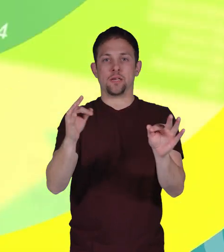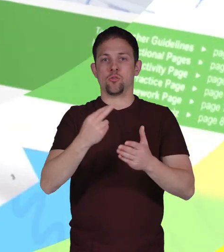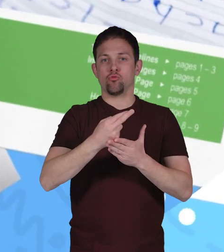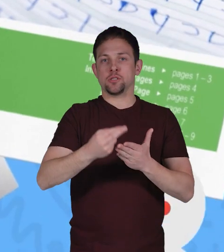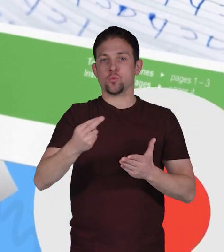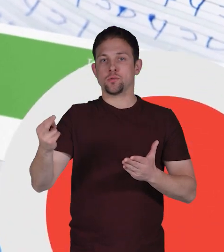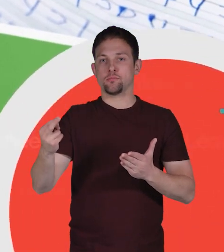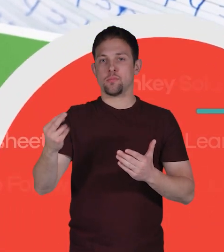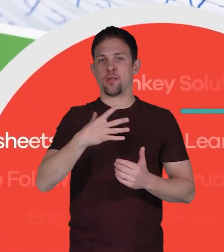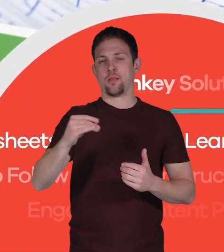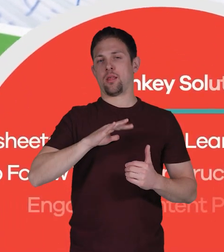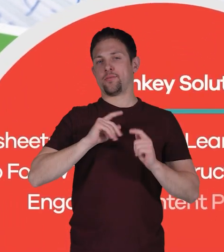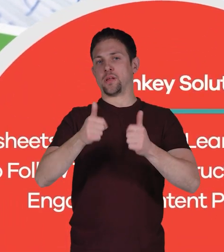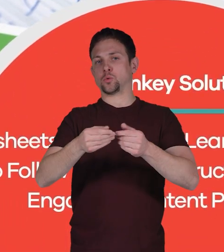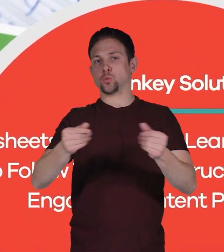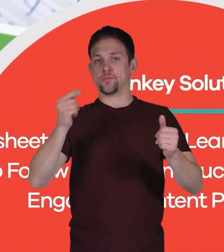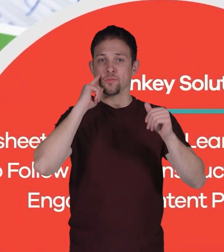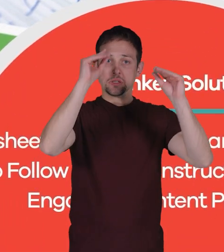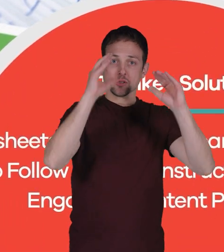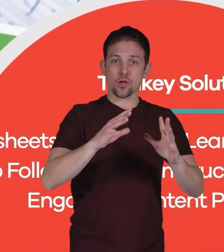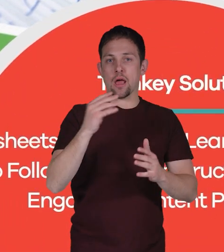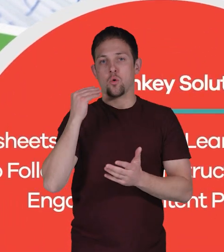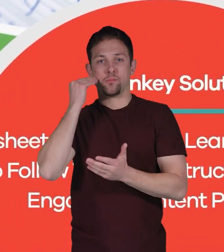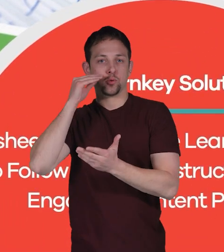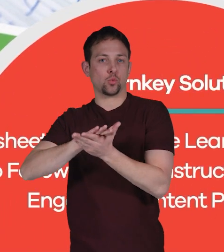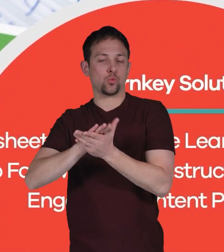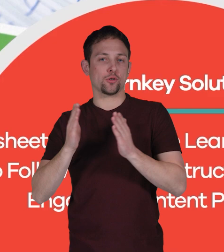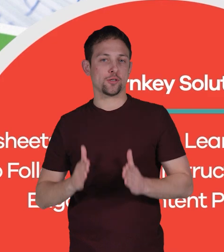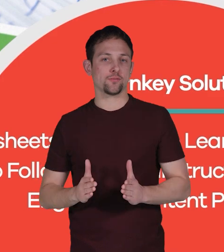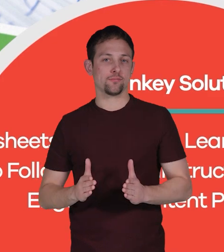and turnkey solutions for teachers and homeschoolers.